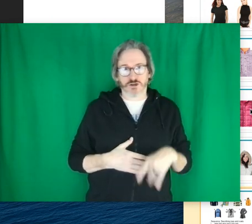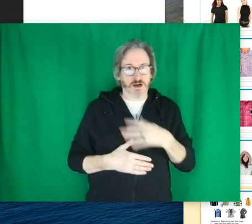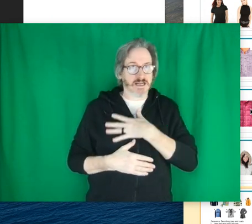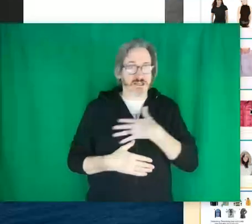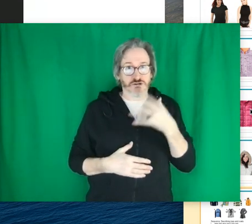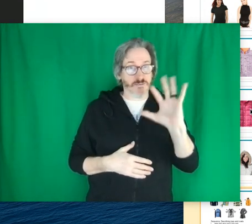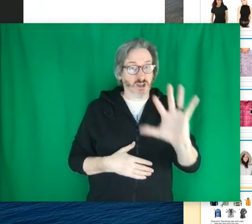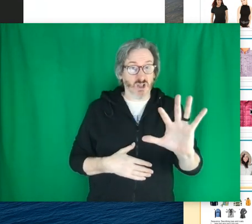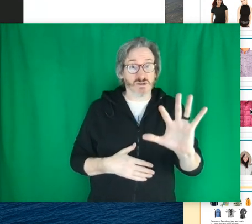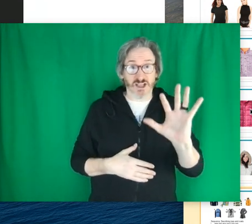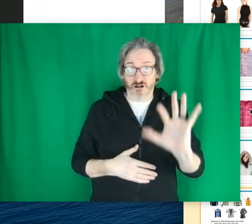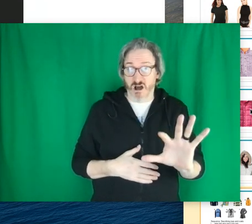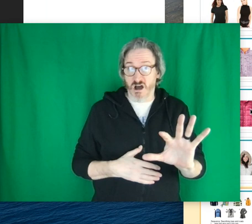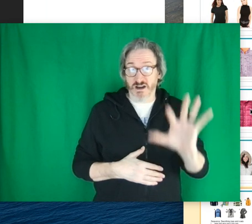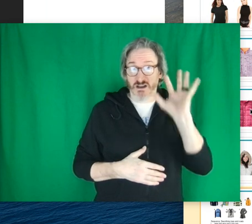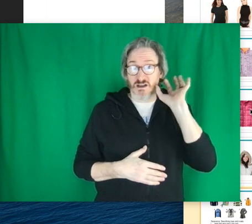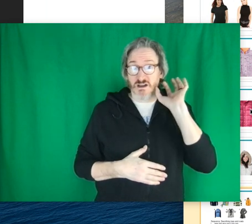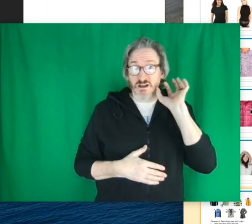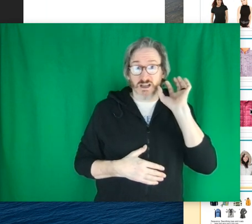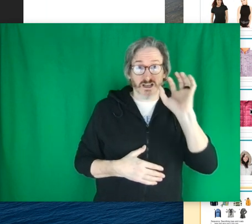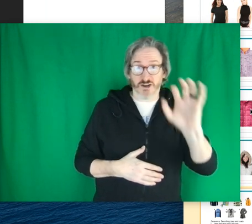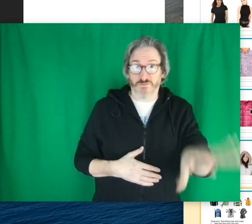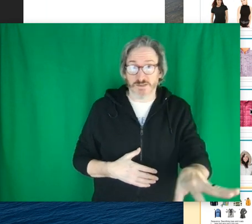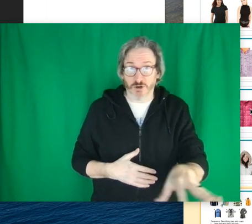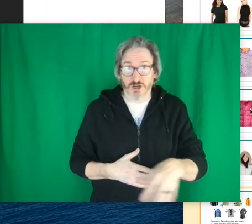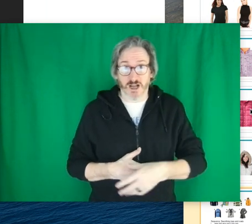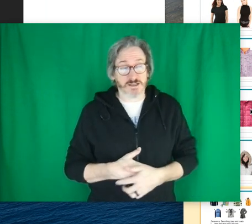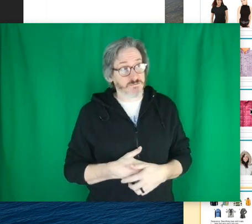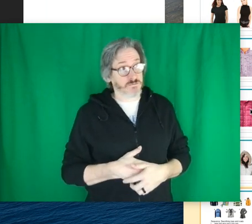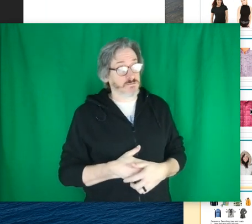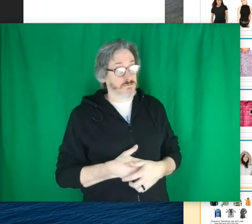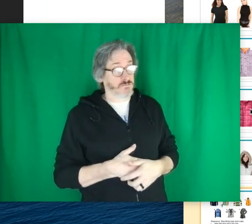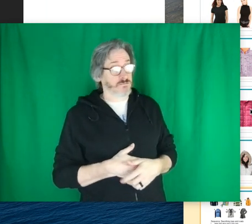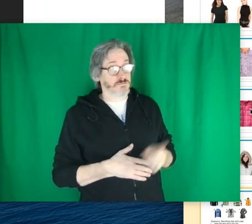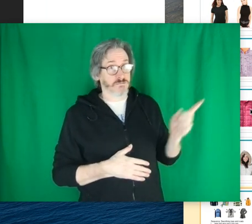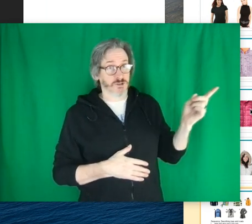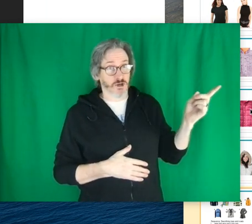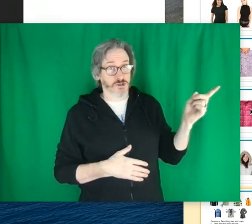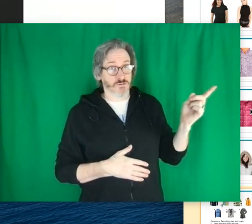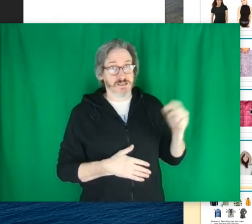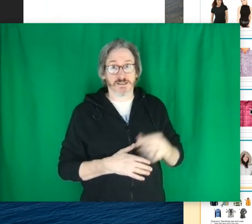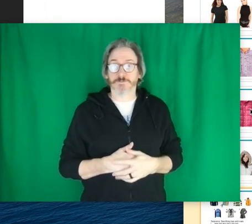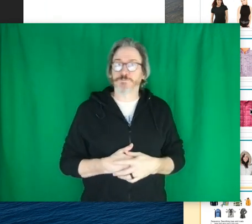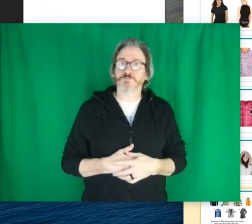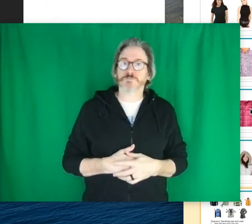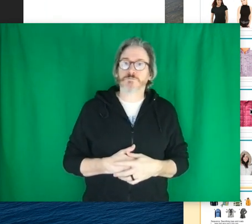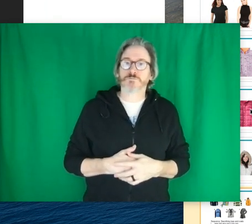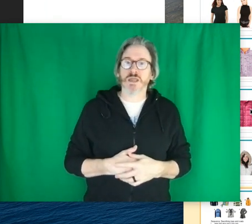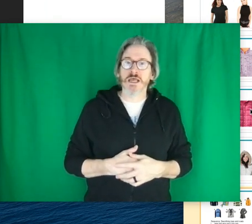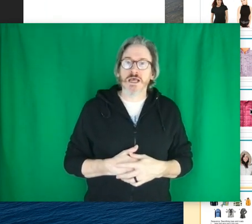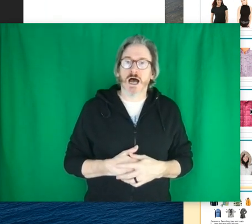pictures and try to describe the clothes that are on your Facebook shots. Dogs are restless.